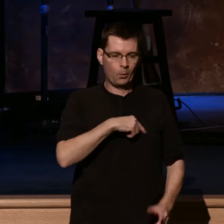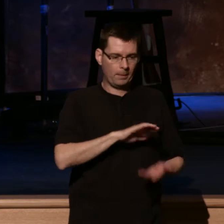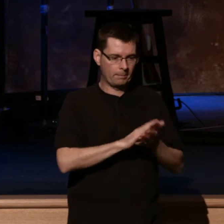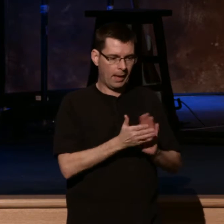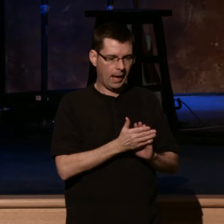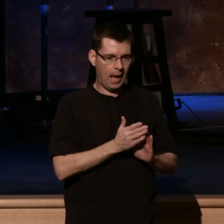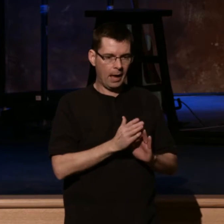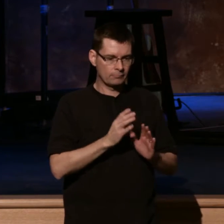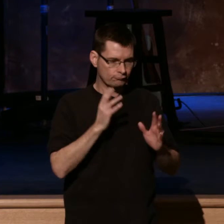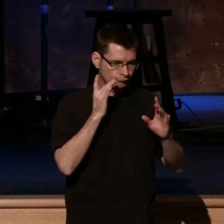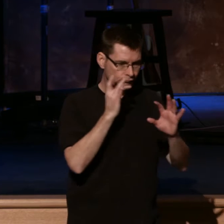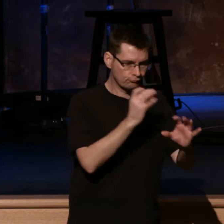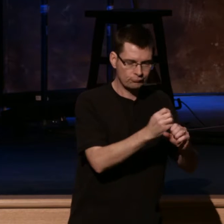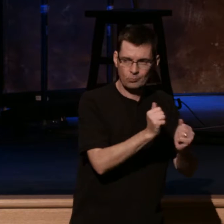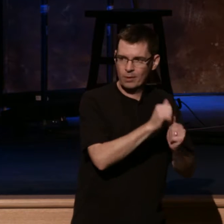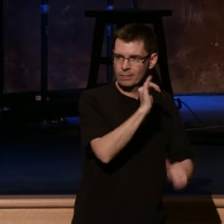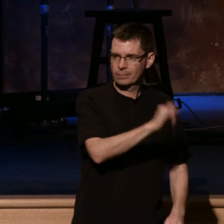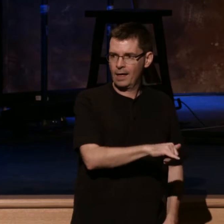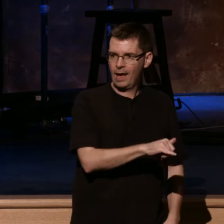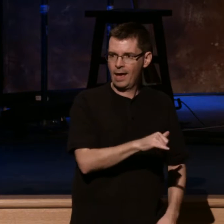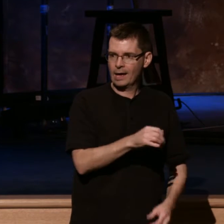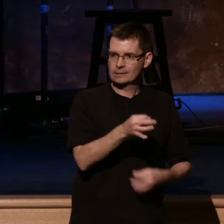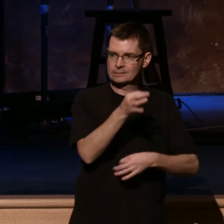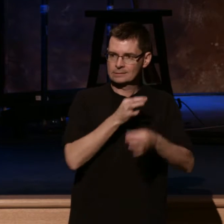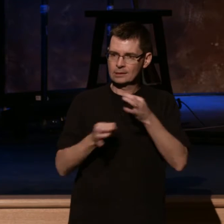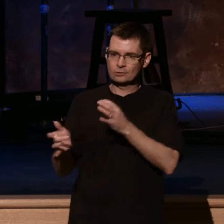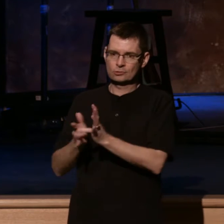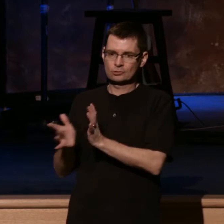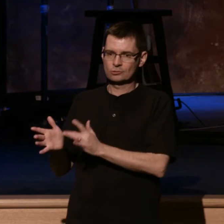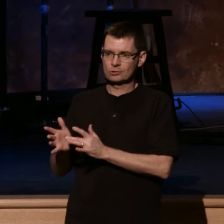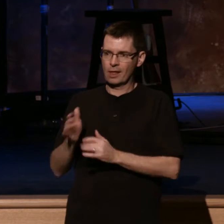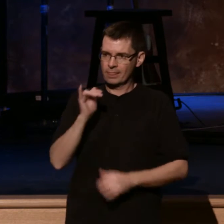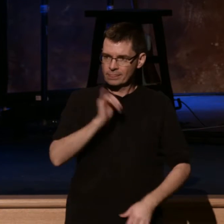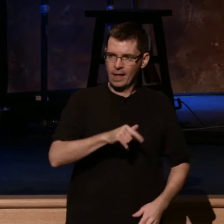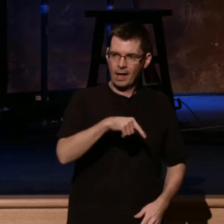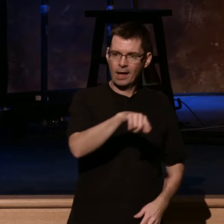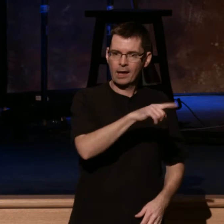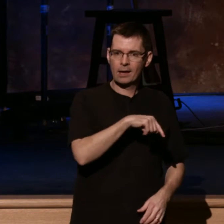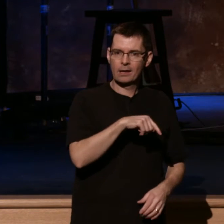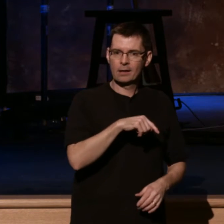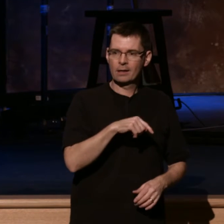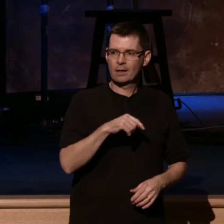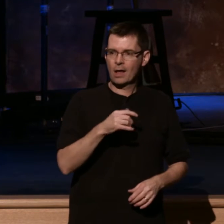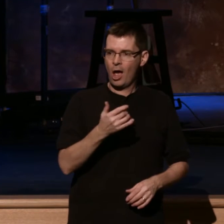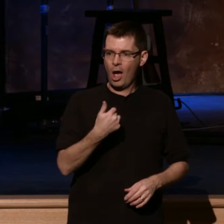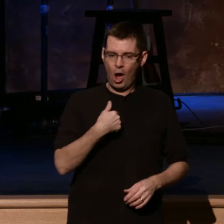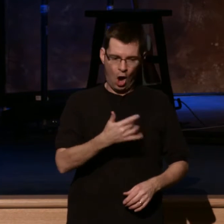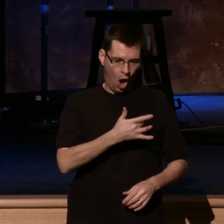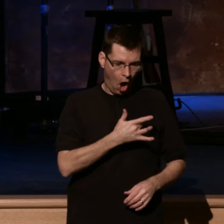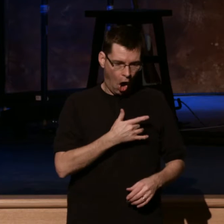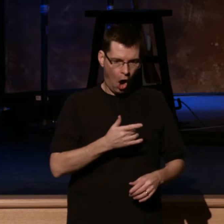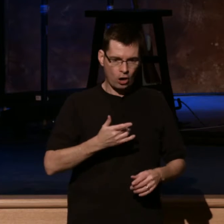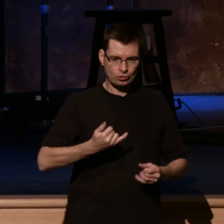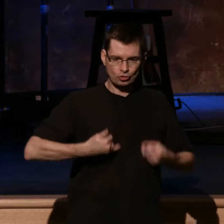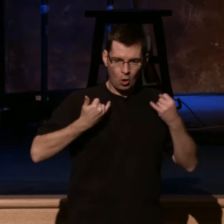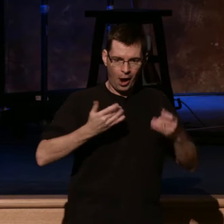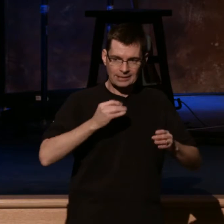joy, and the satisfaction of our heart. Tim Keller describes idolatry in this way. Listen,